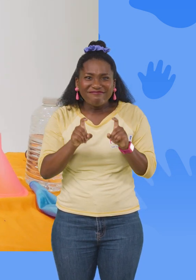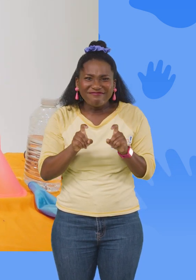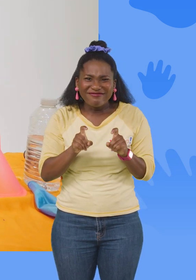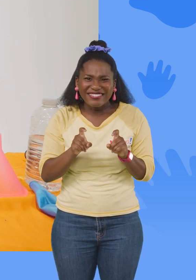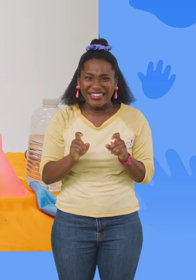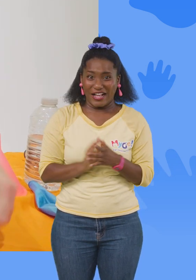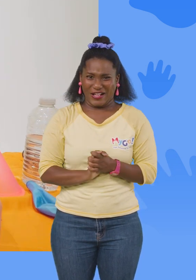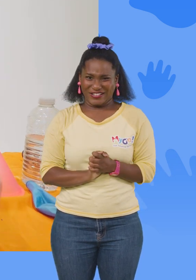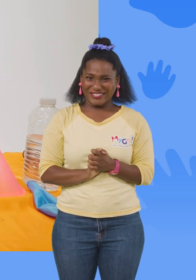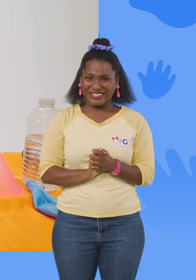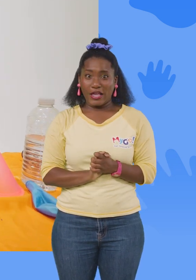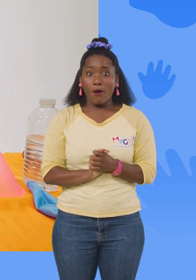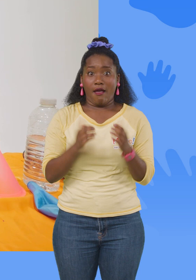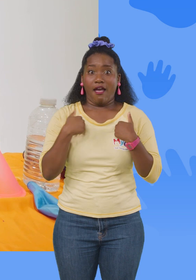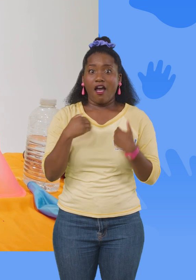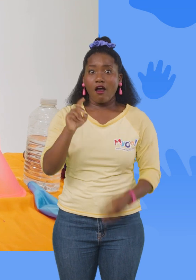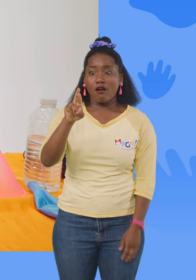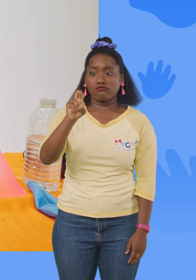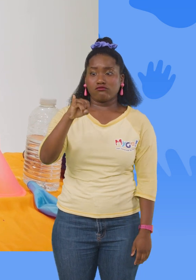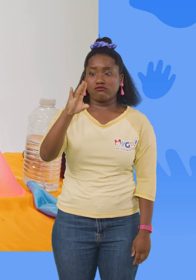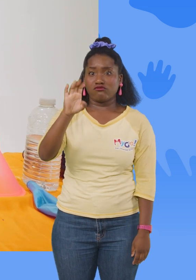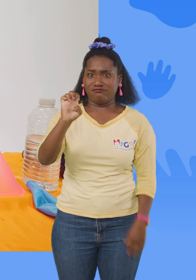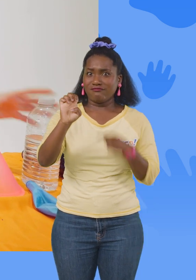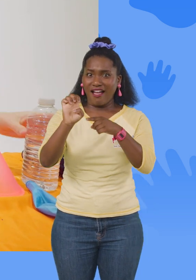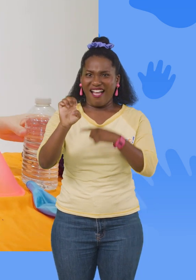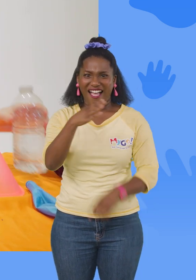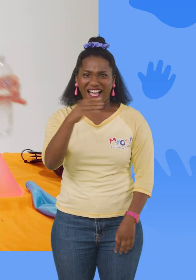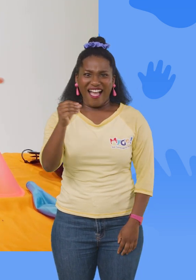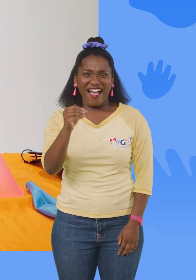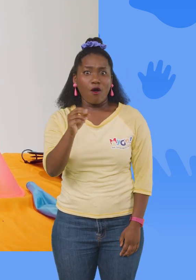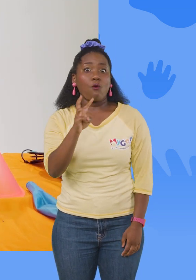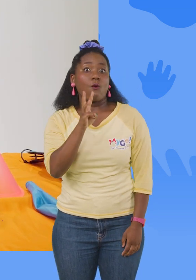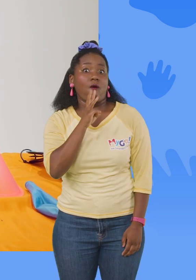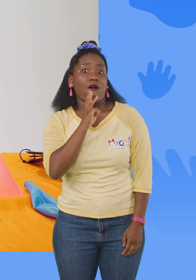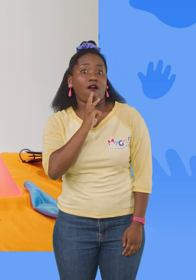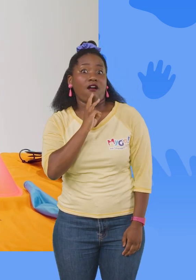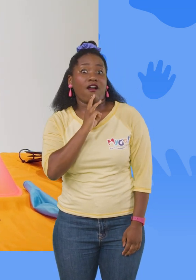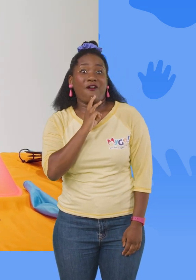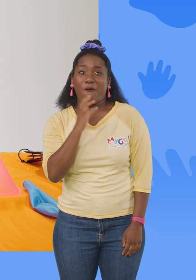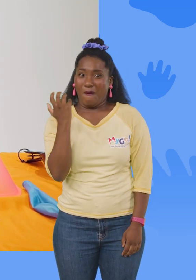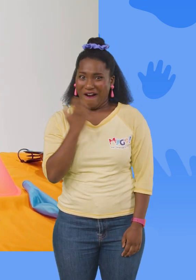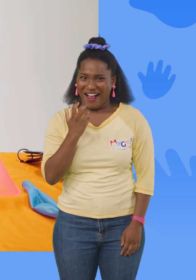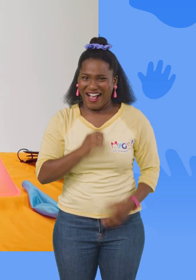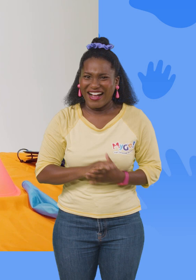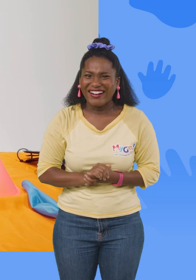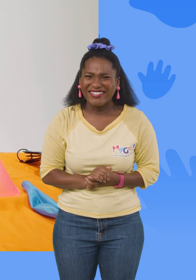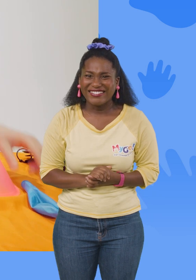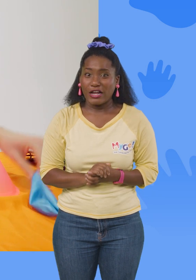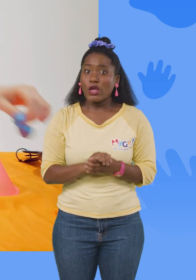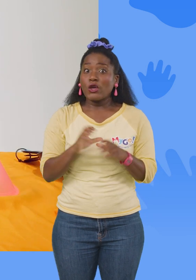Okay, we have rice and we have water. So, let's